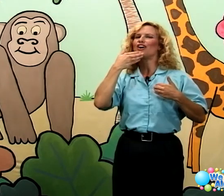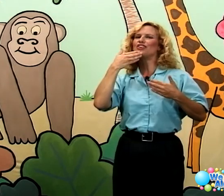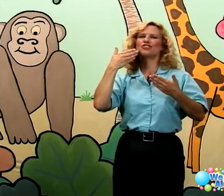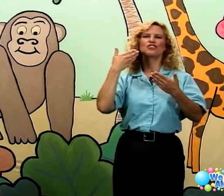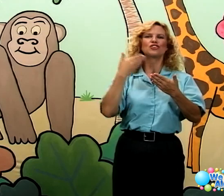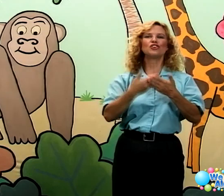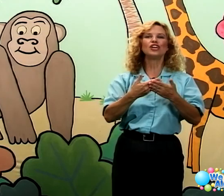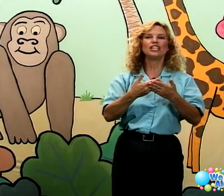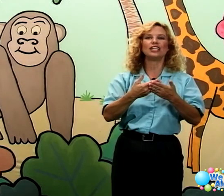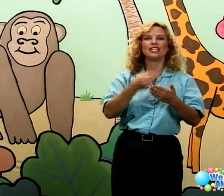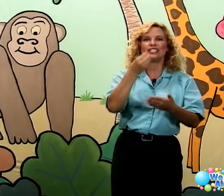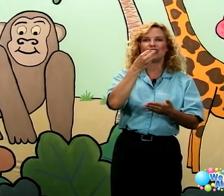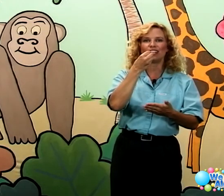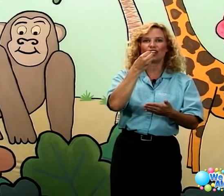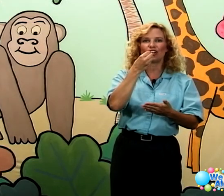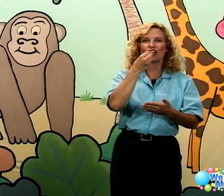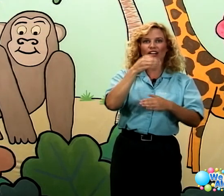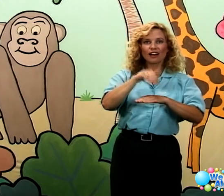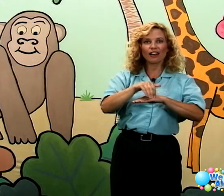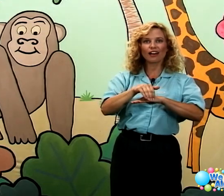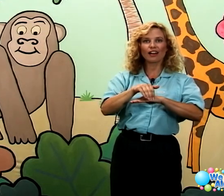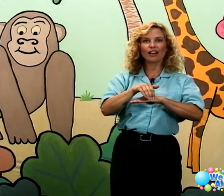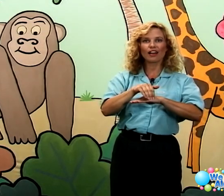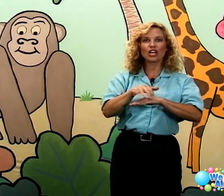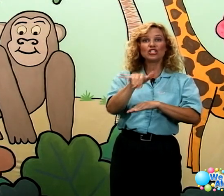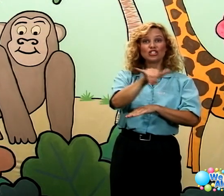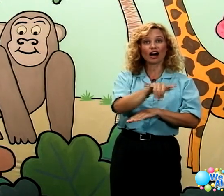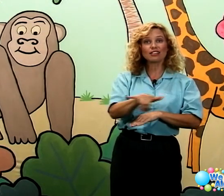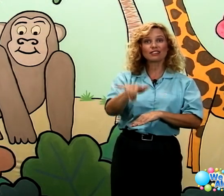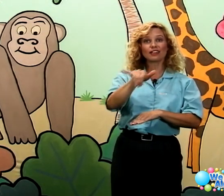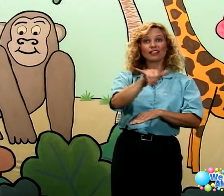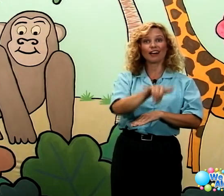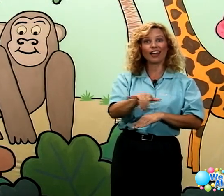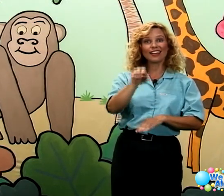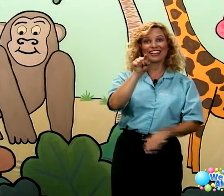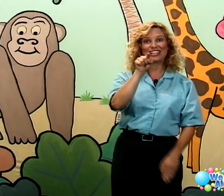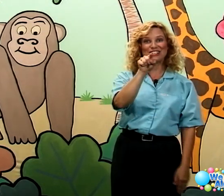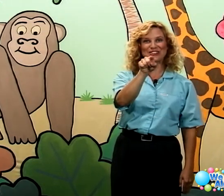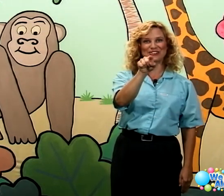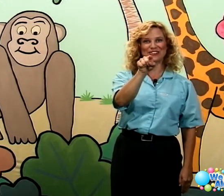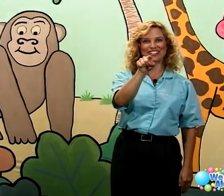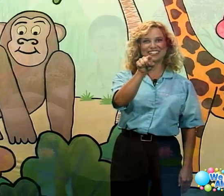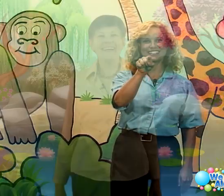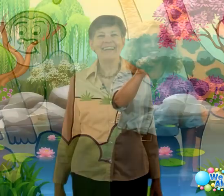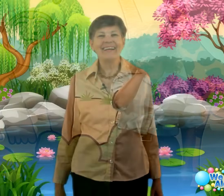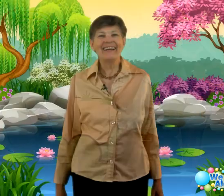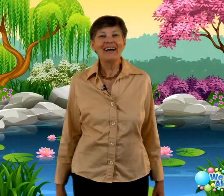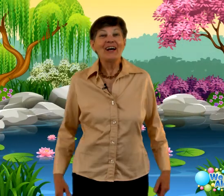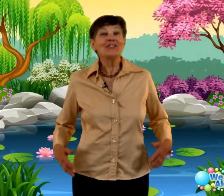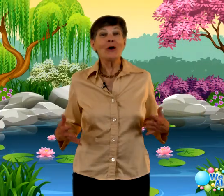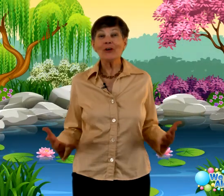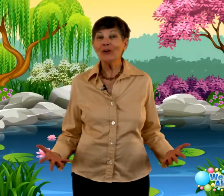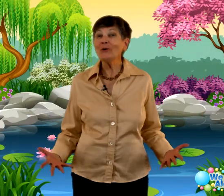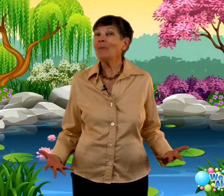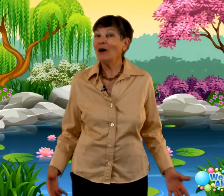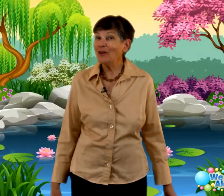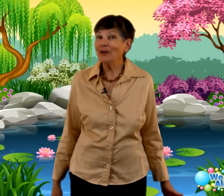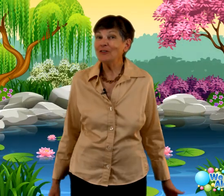good dinner, just like you. So cute Mother Goose